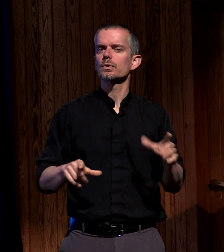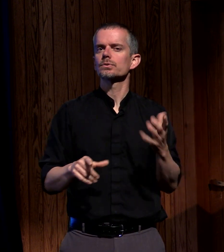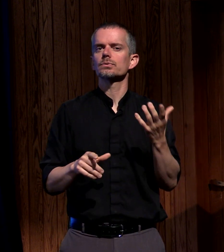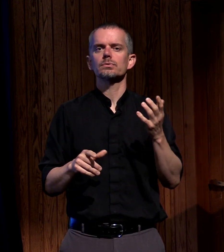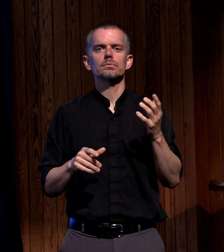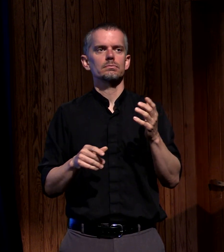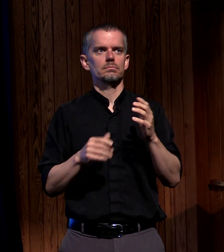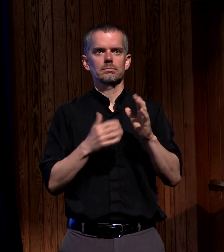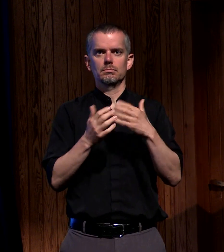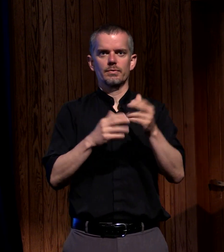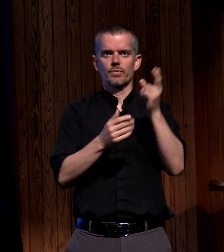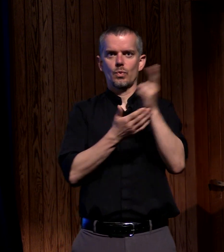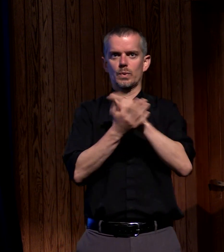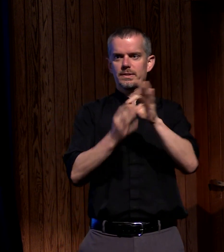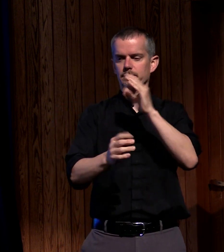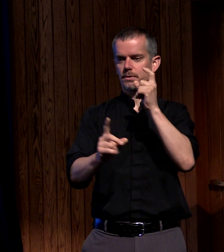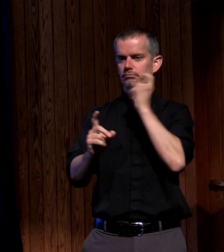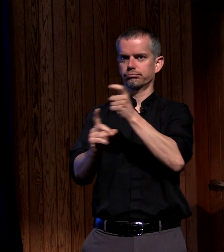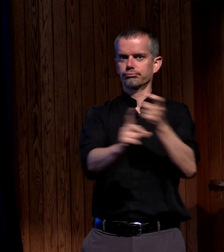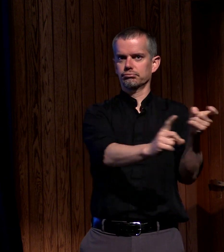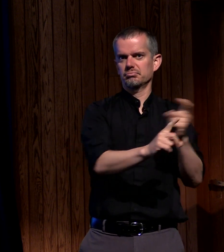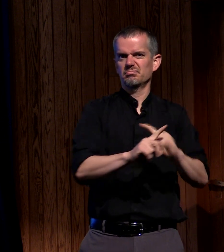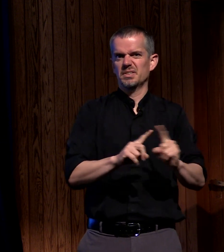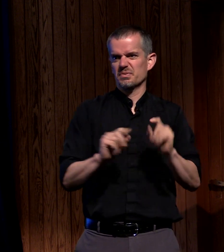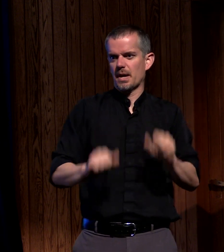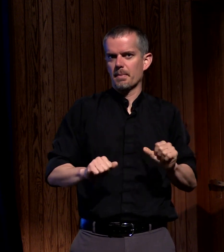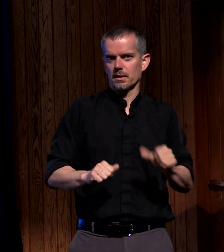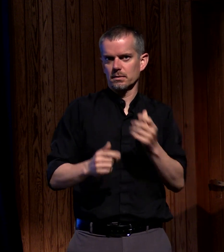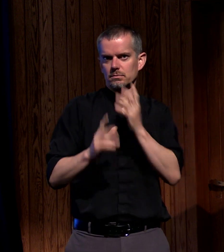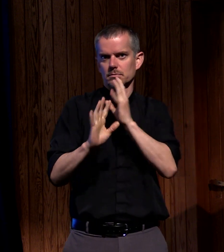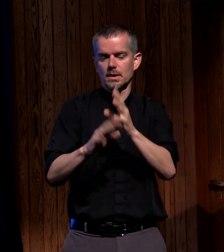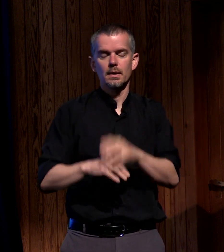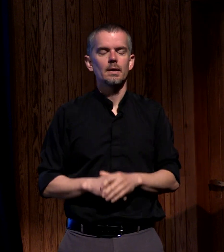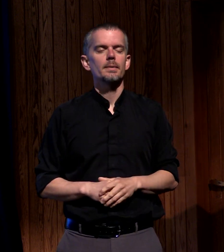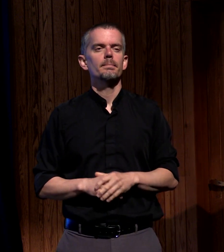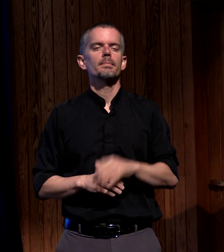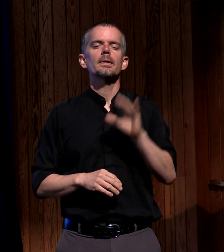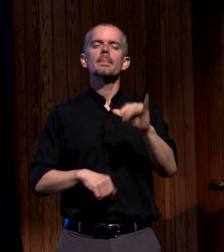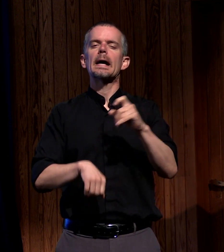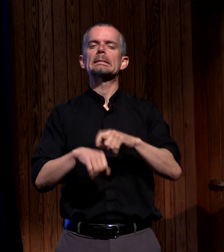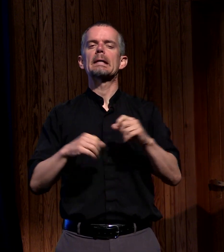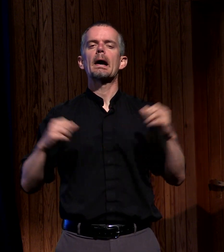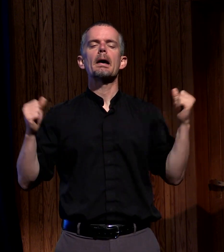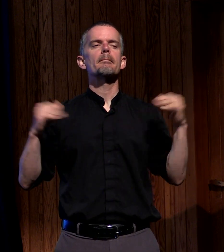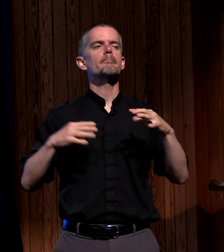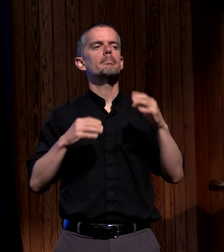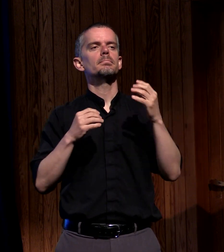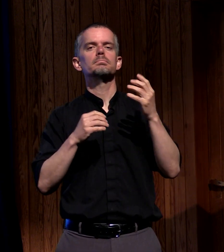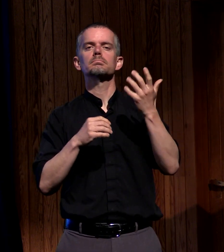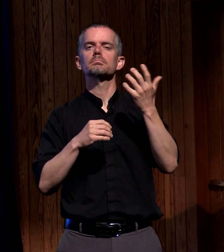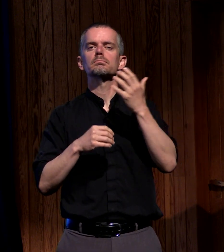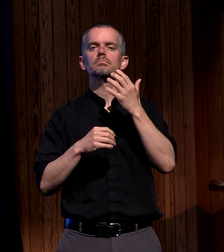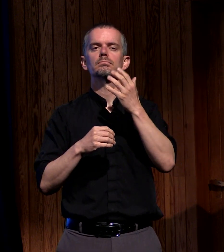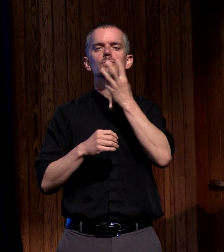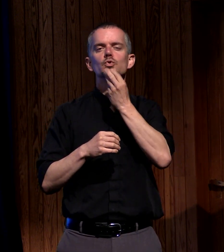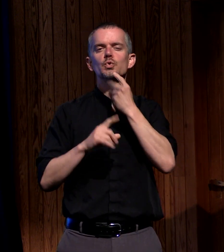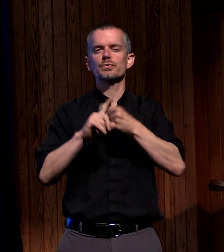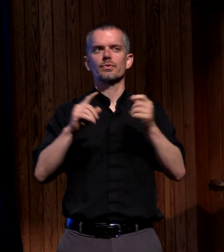Spirit gave them this ability at that time there were devout Jews from every nation living in Jerusalem when they heard the loud noise